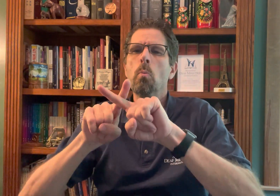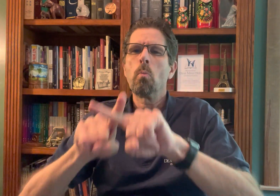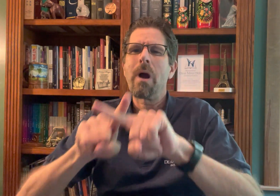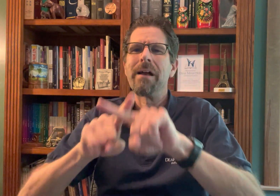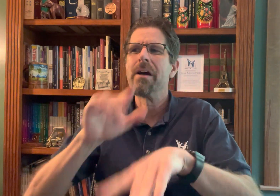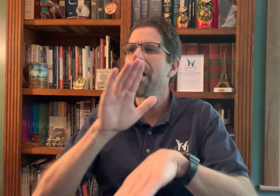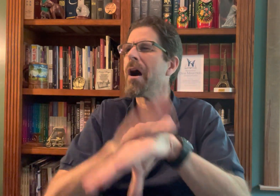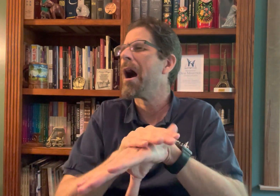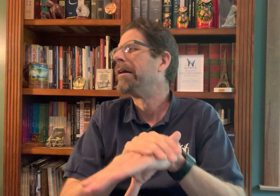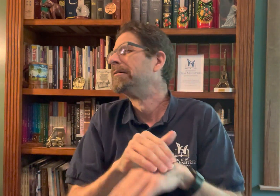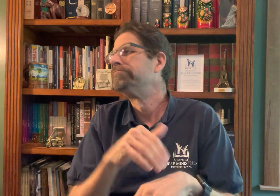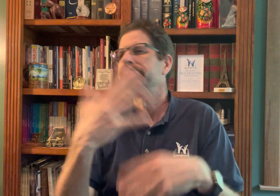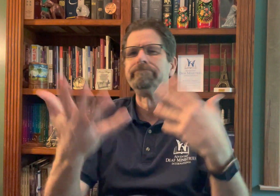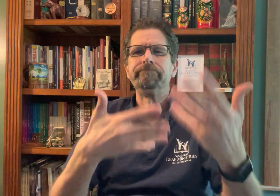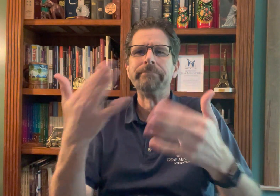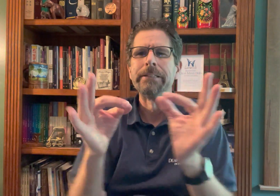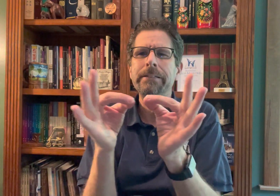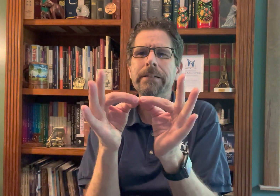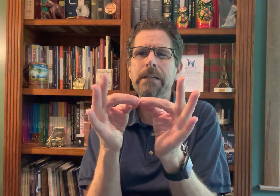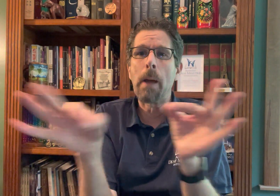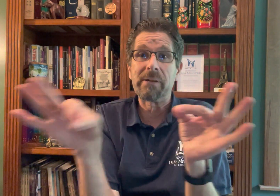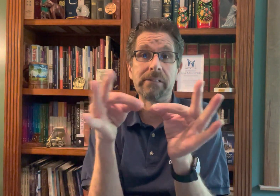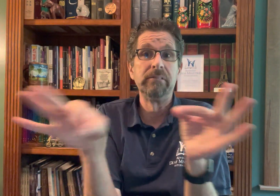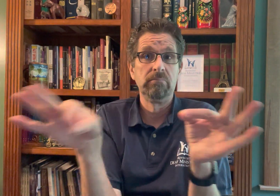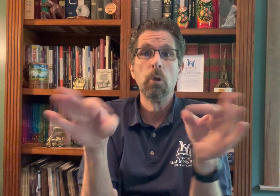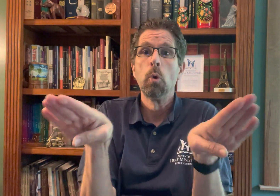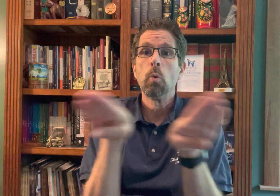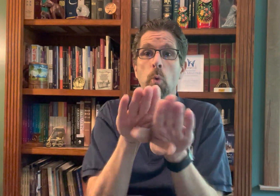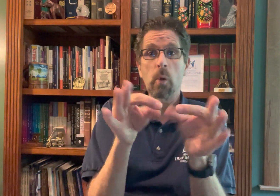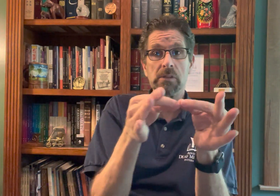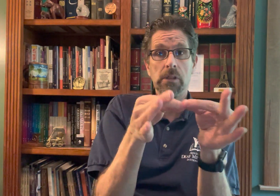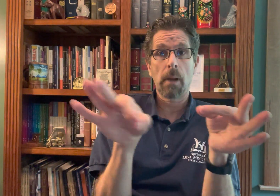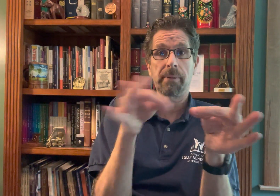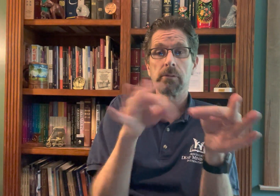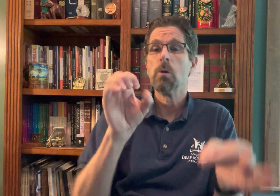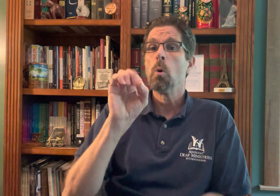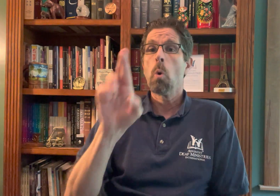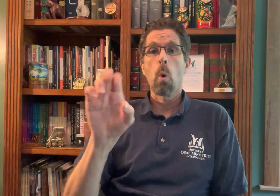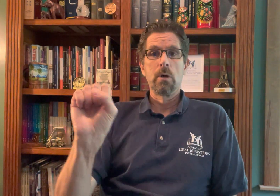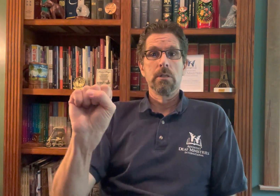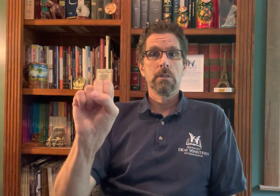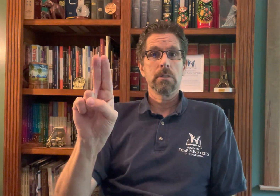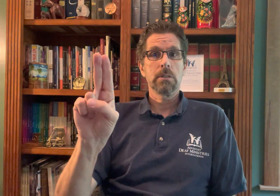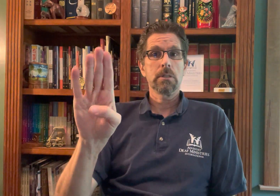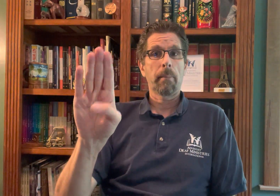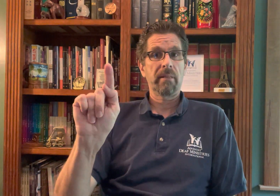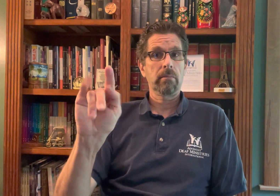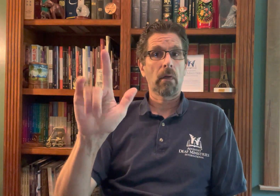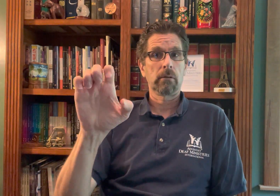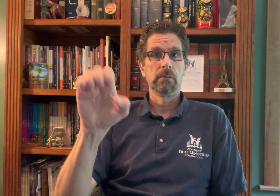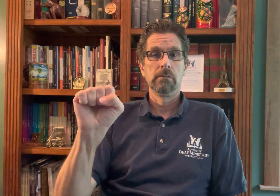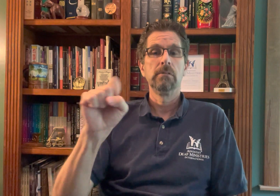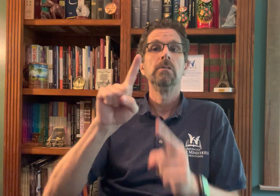of hearing, they depend upon closed captions or subtitles